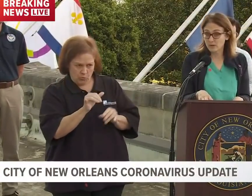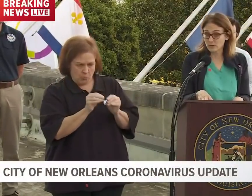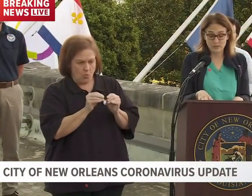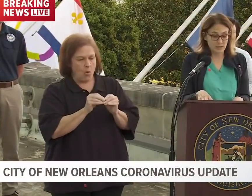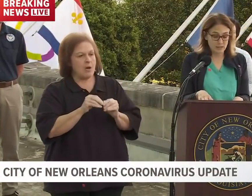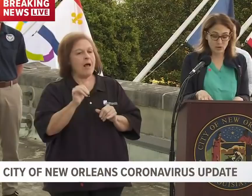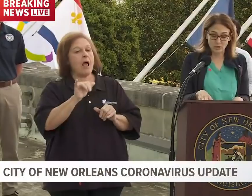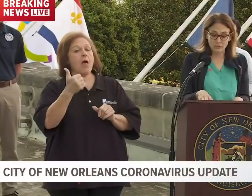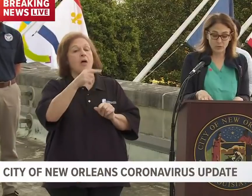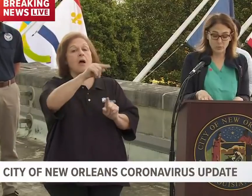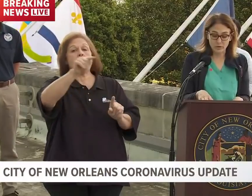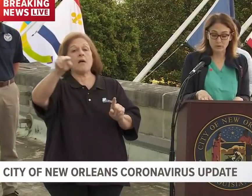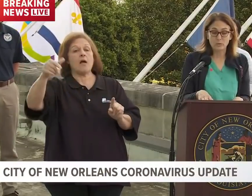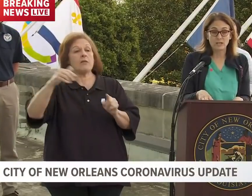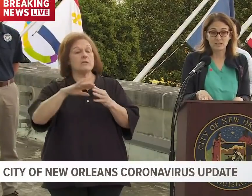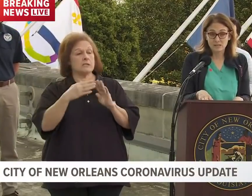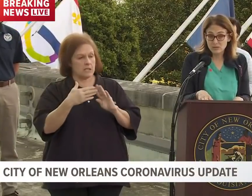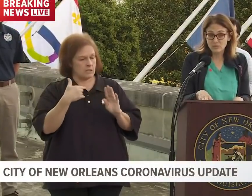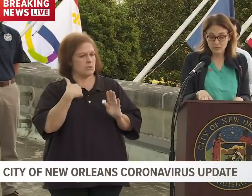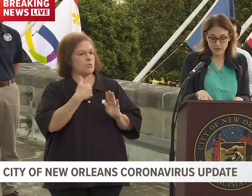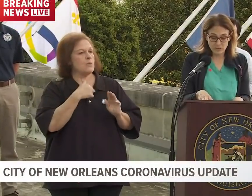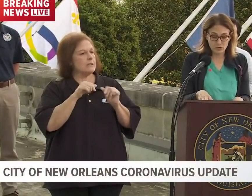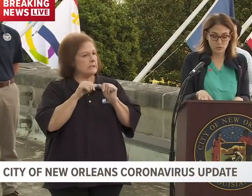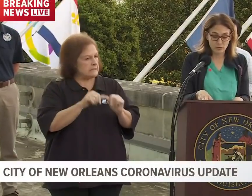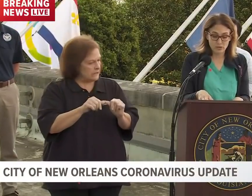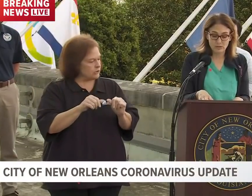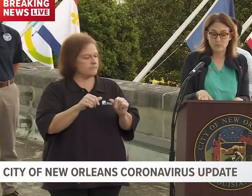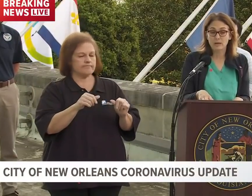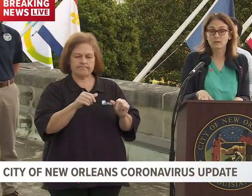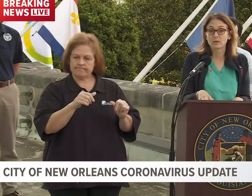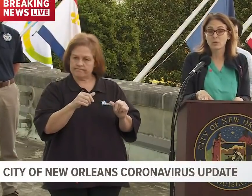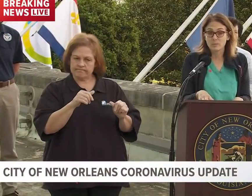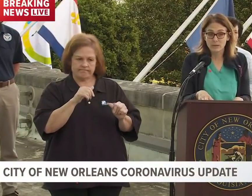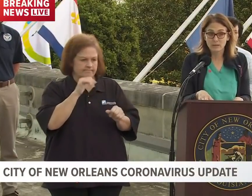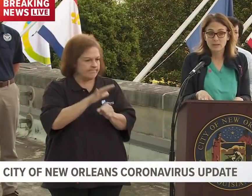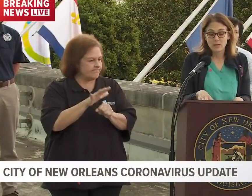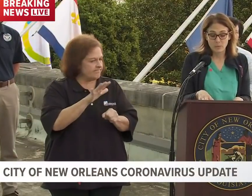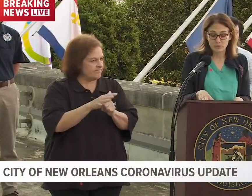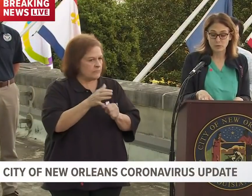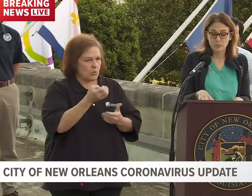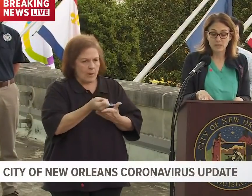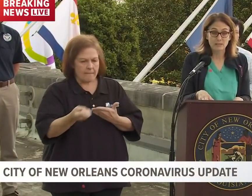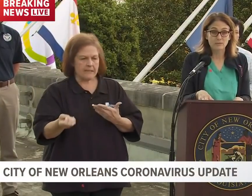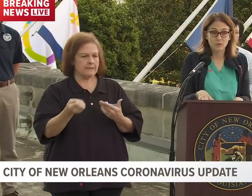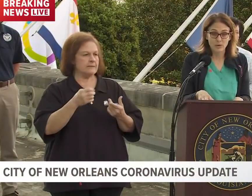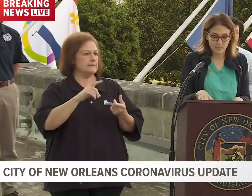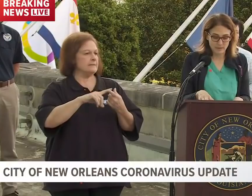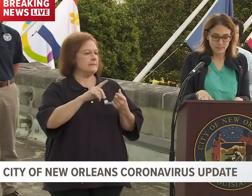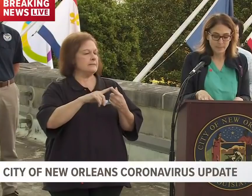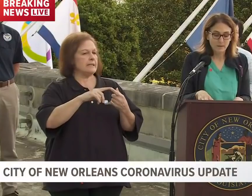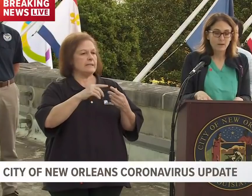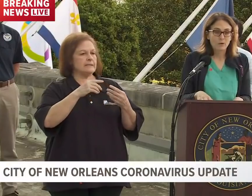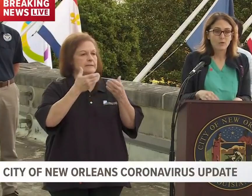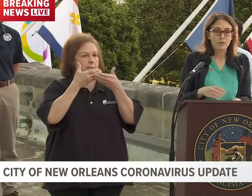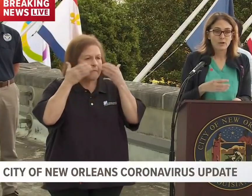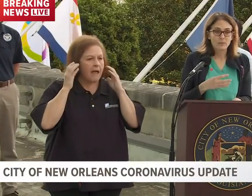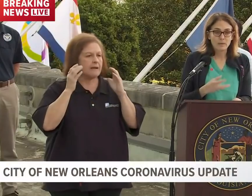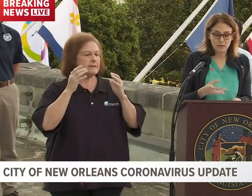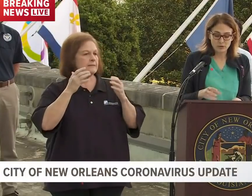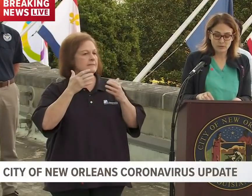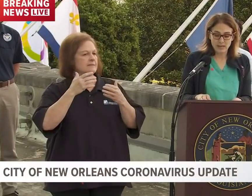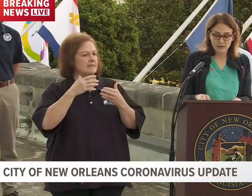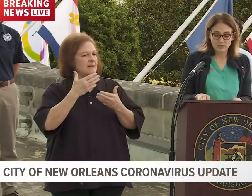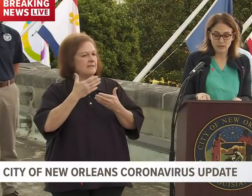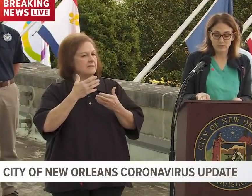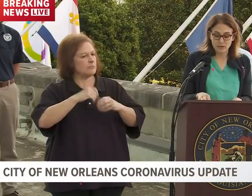other major cities all over the world, we continue to face shortages of medical equipment, personal protective equipment. The